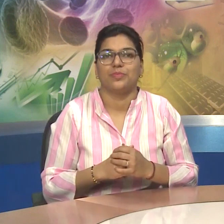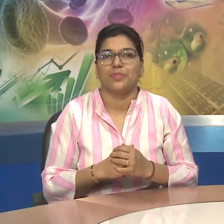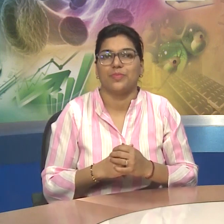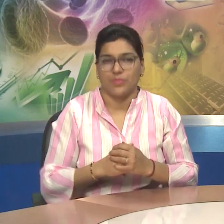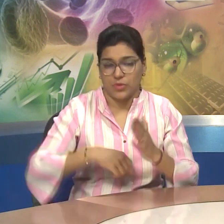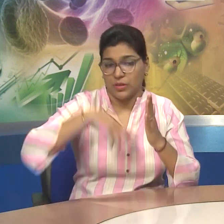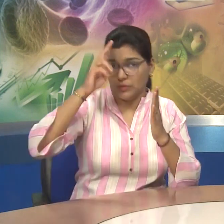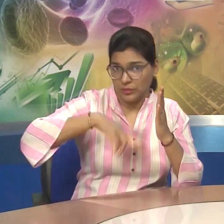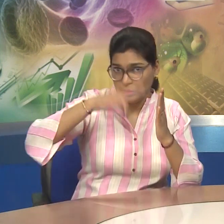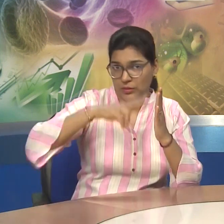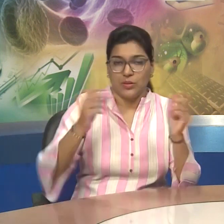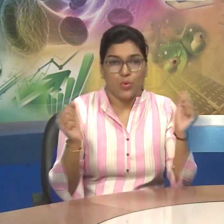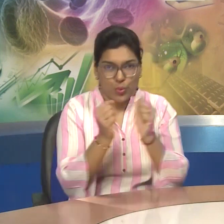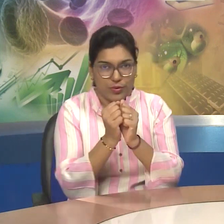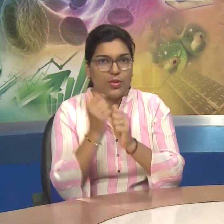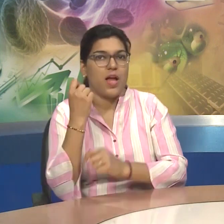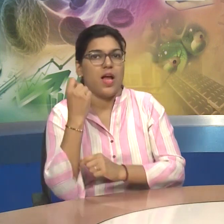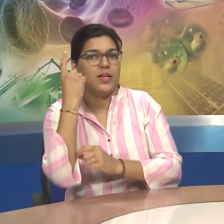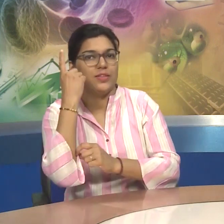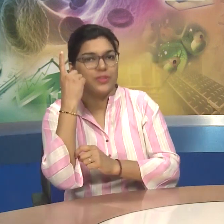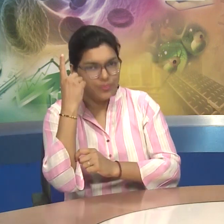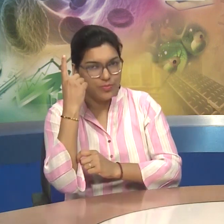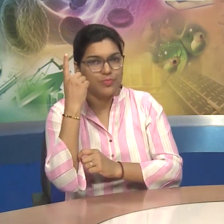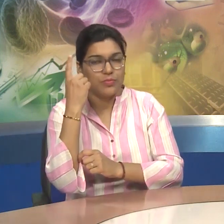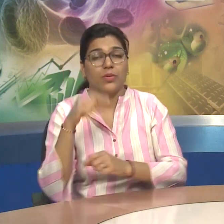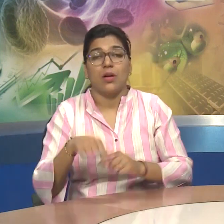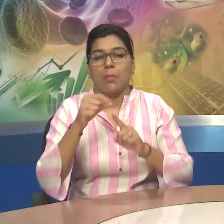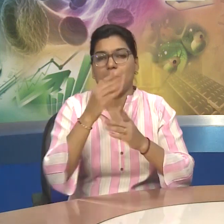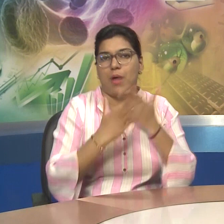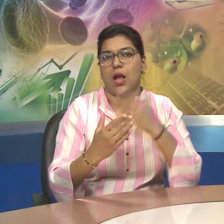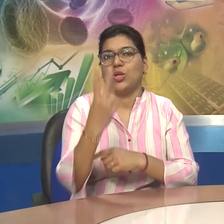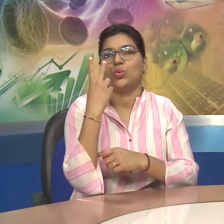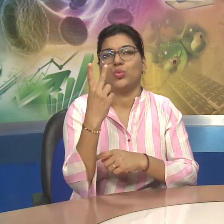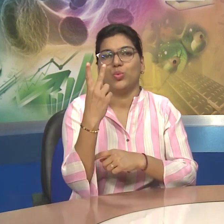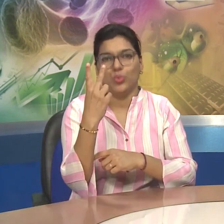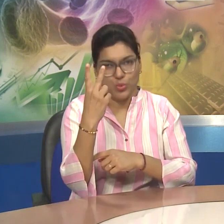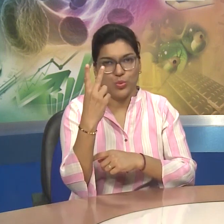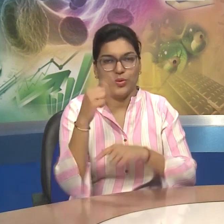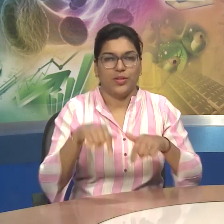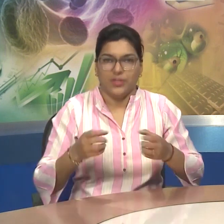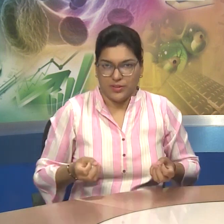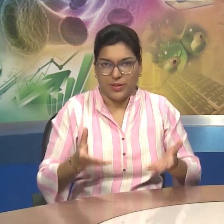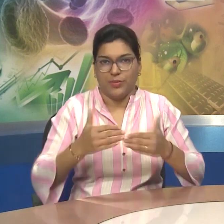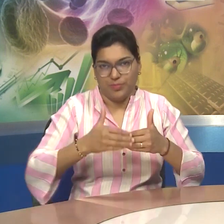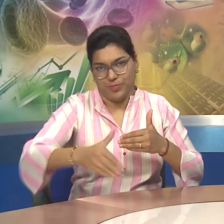name of the lesson is Reading with Understanding, Part 2,